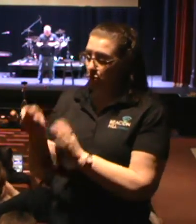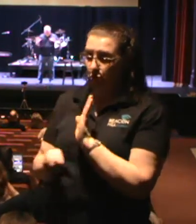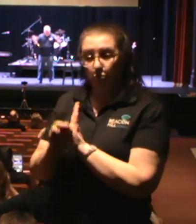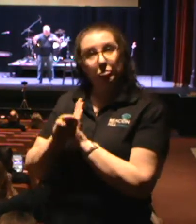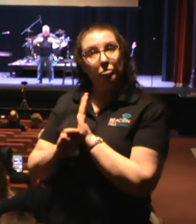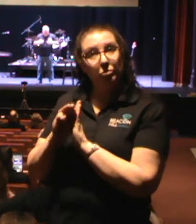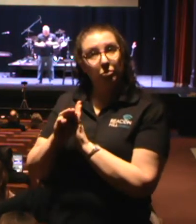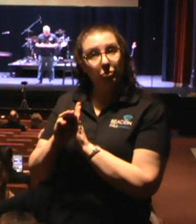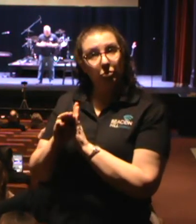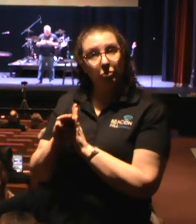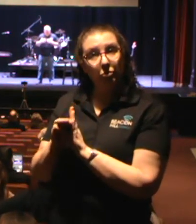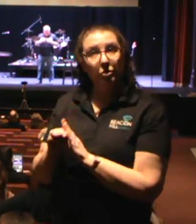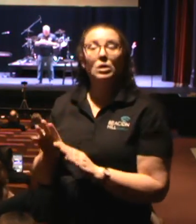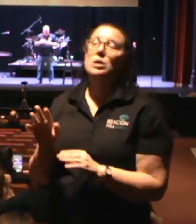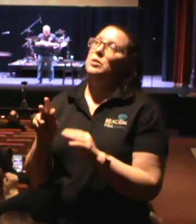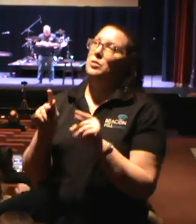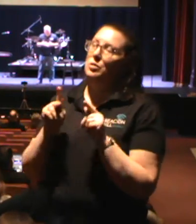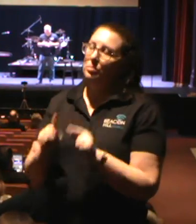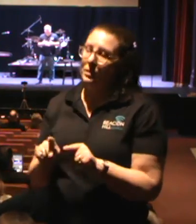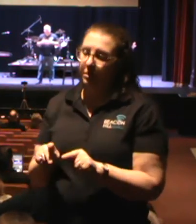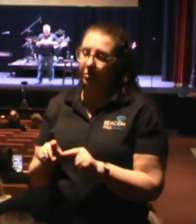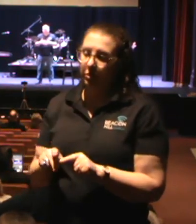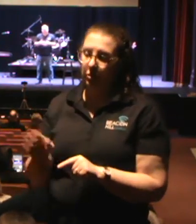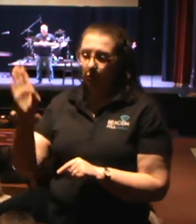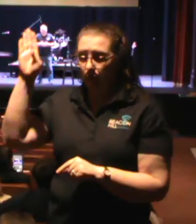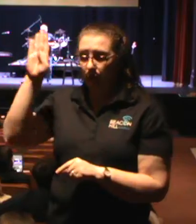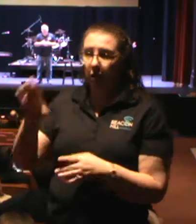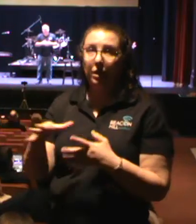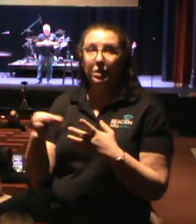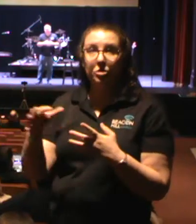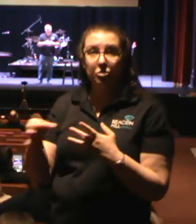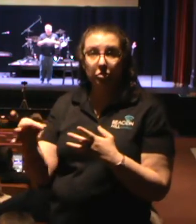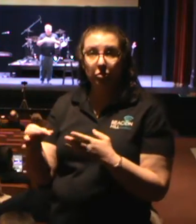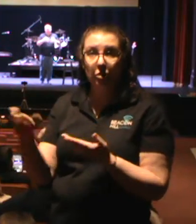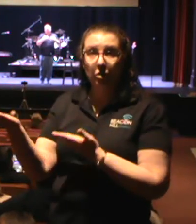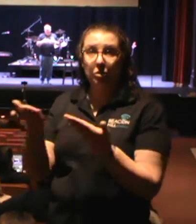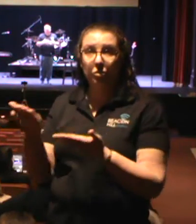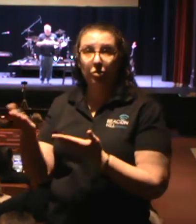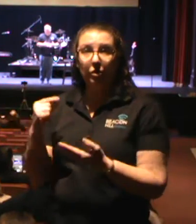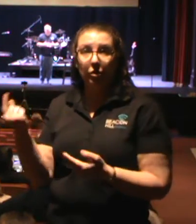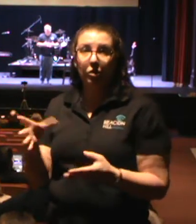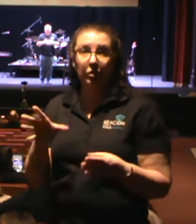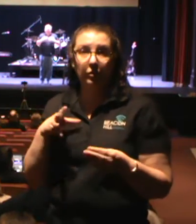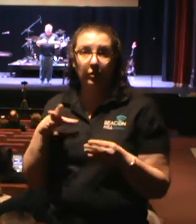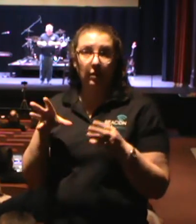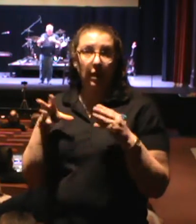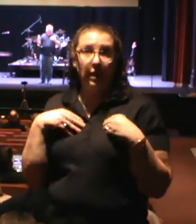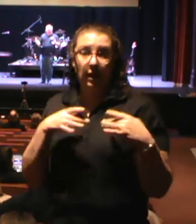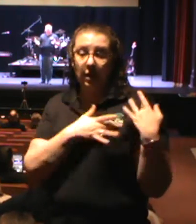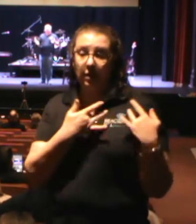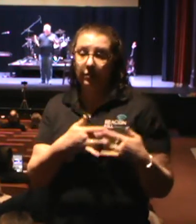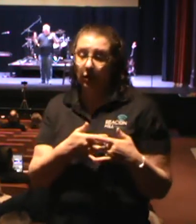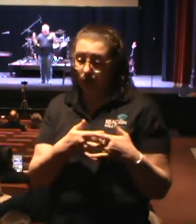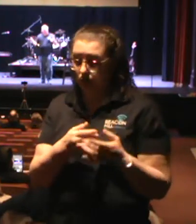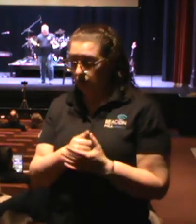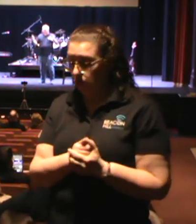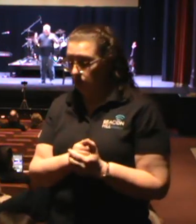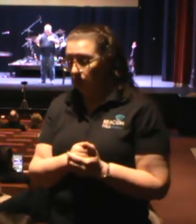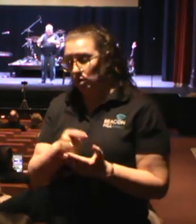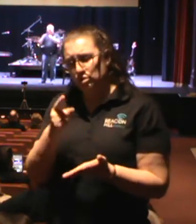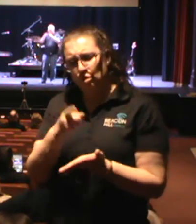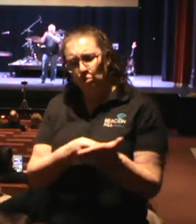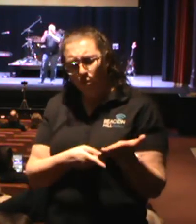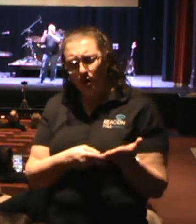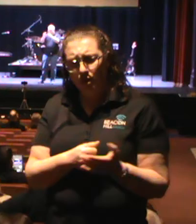serve his people have always had hearts devoted to him. So that begs the question, what are the qualifications to actually hold an